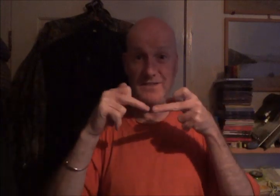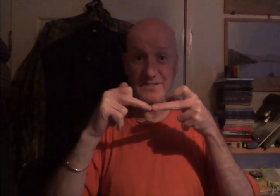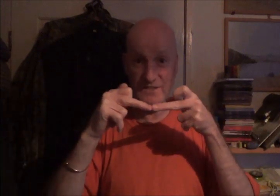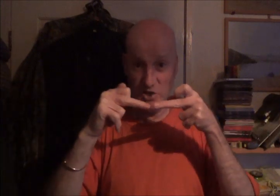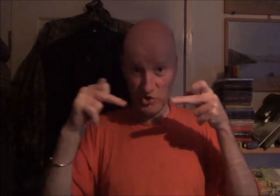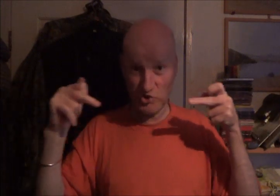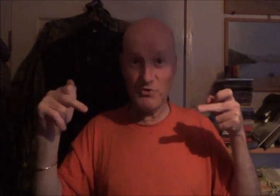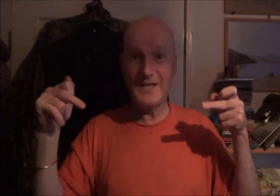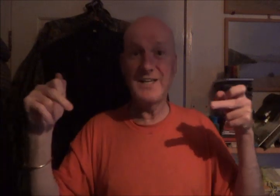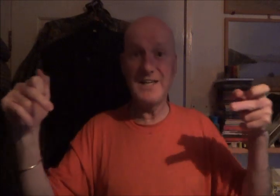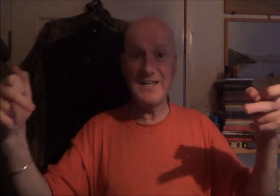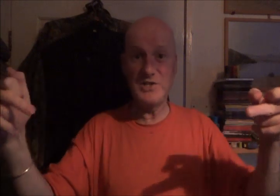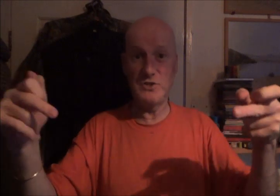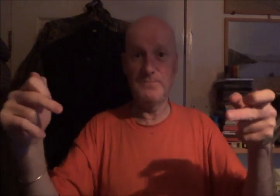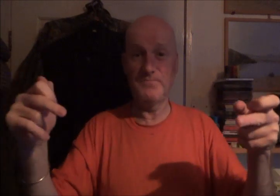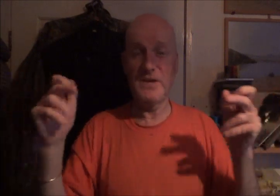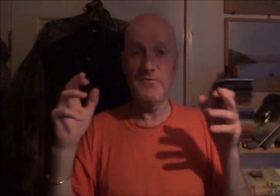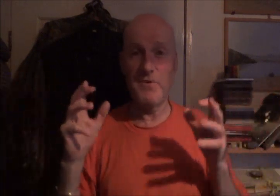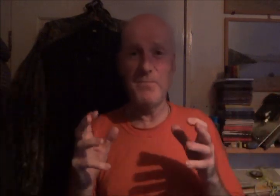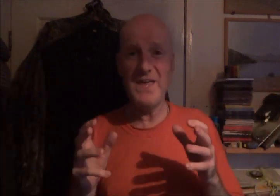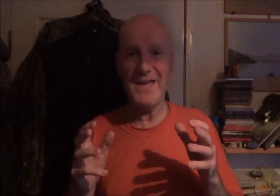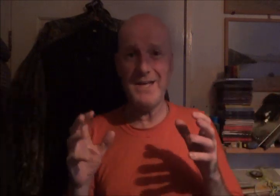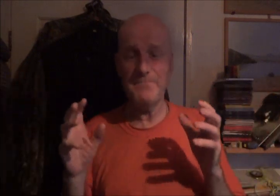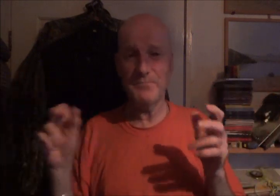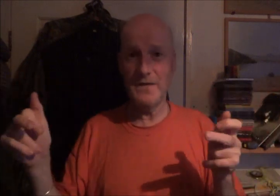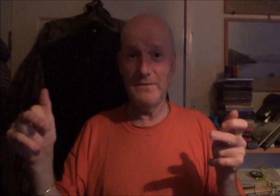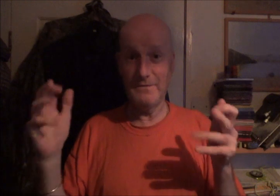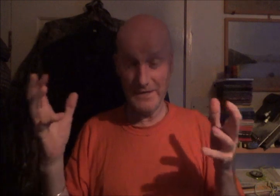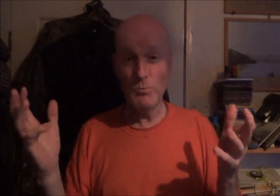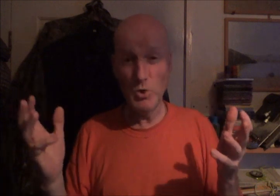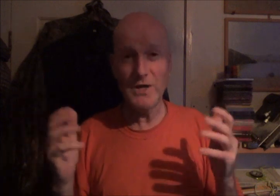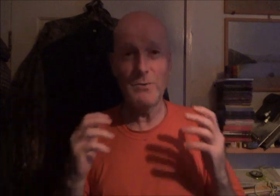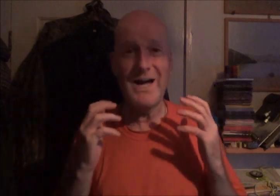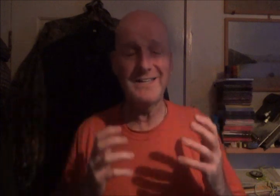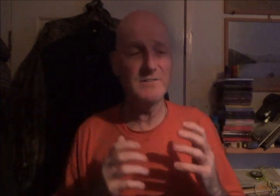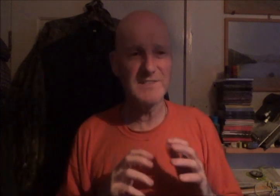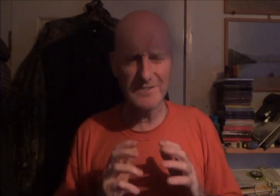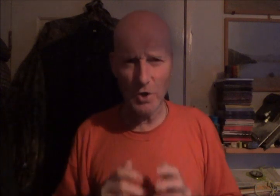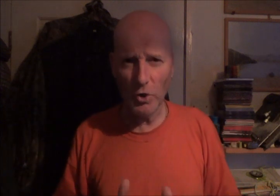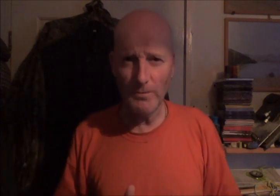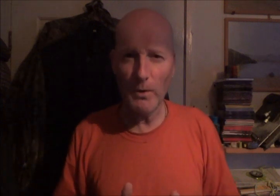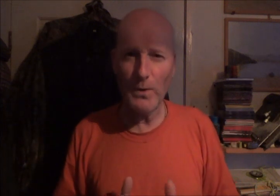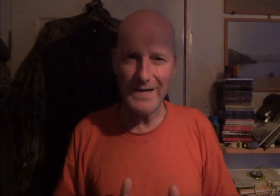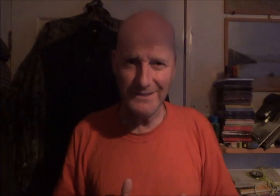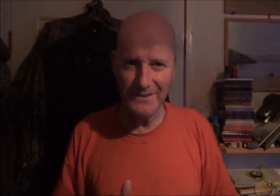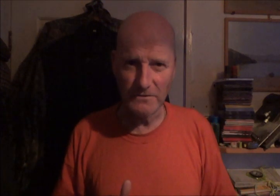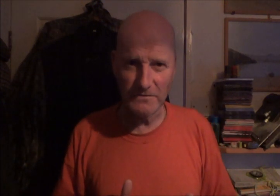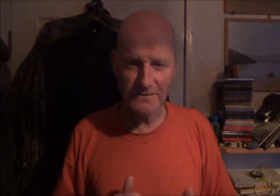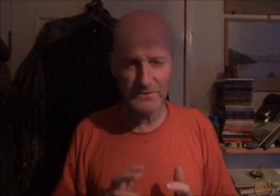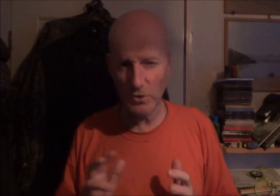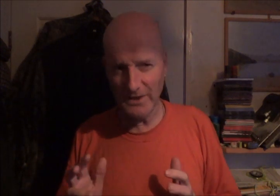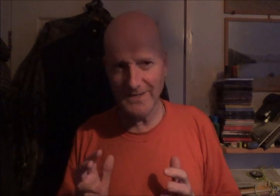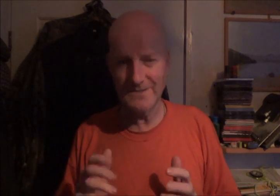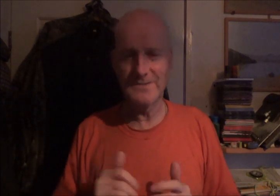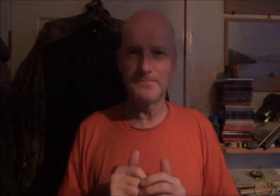That's the triangulation. And from there, they can work out angles. It's all about angles. That's all it is.